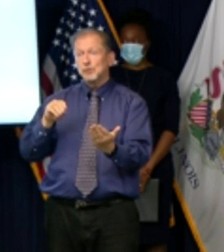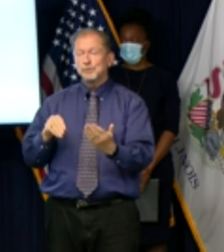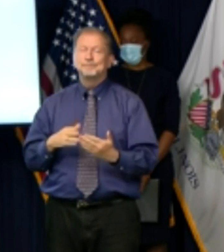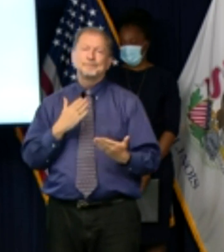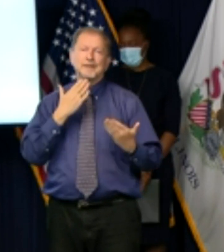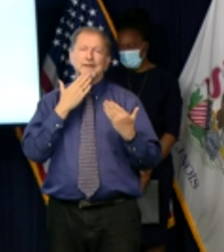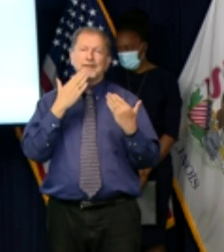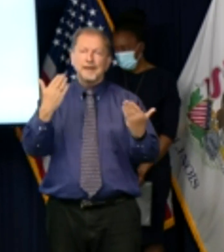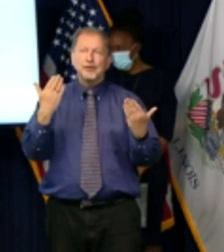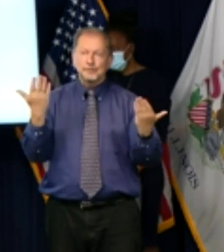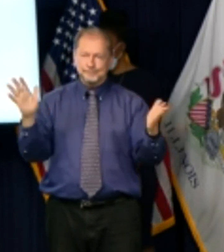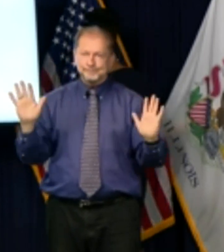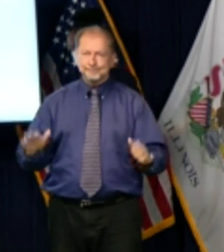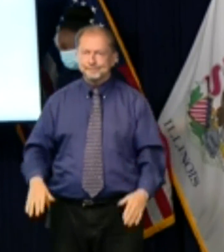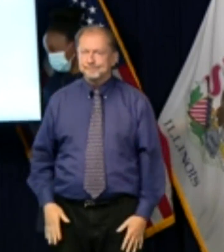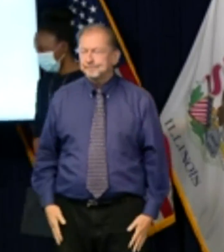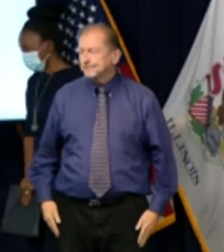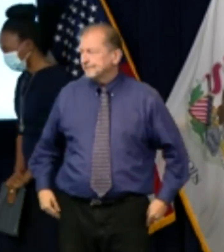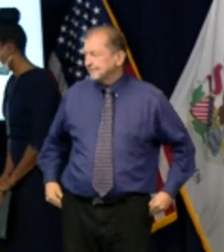got thank you